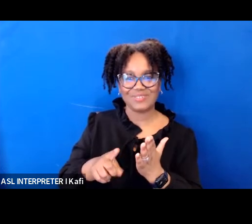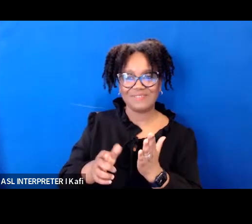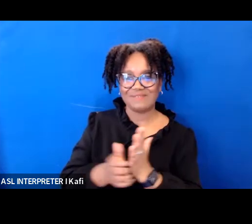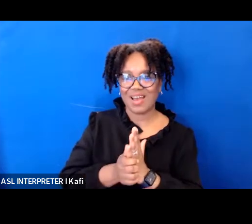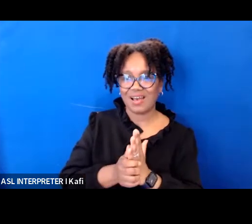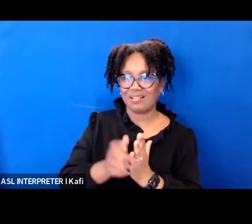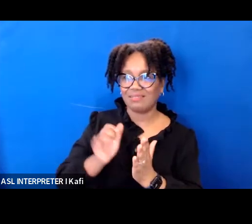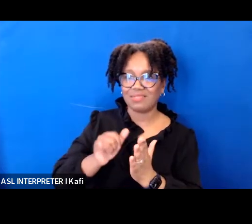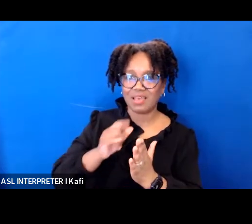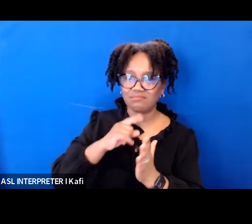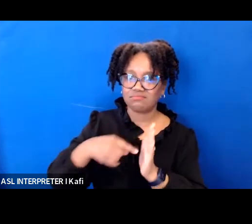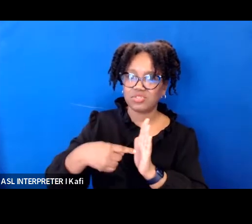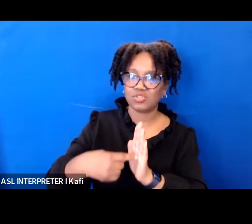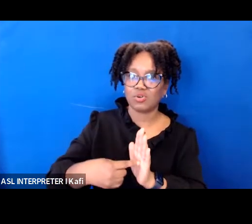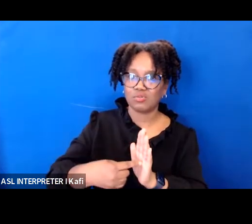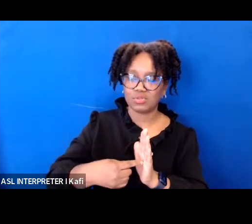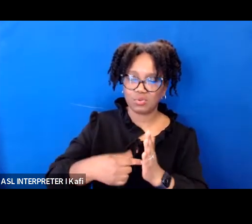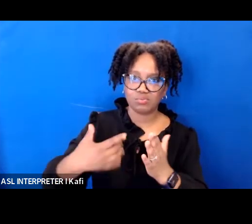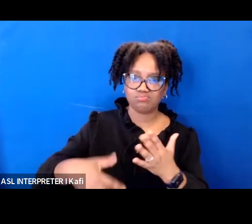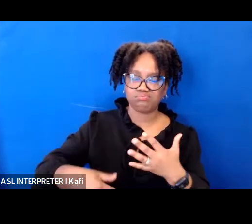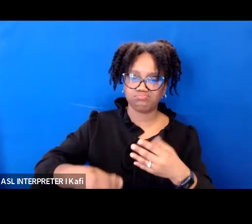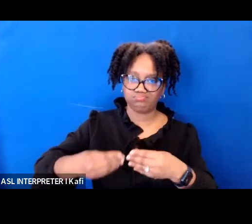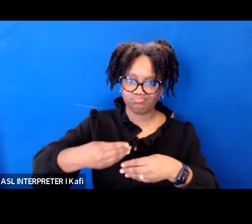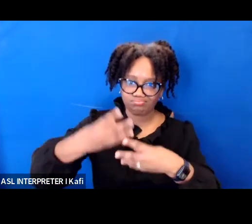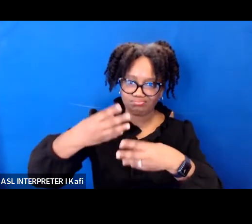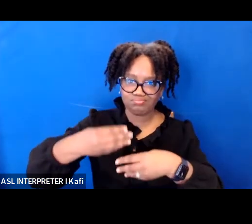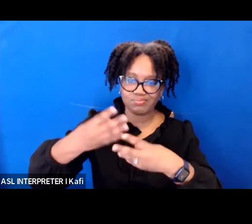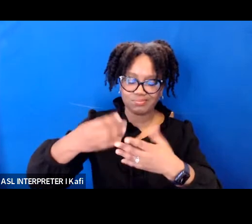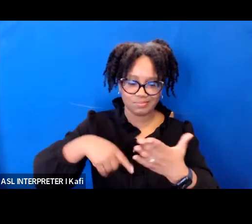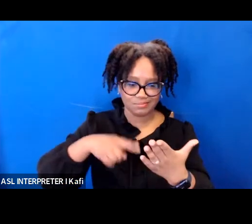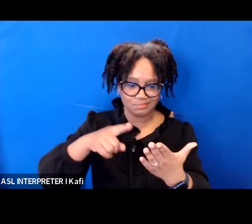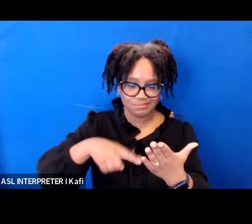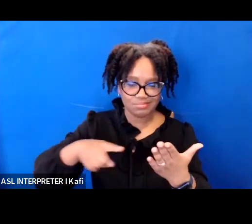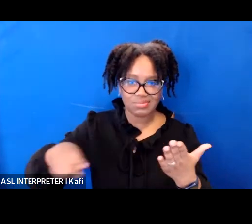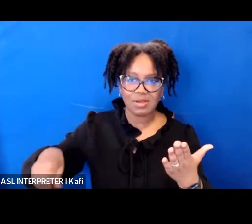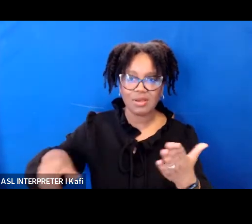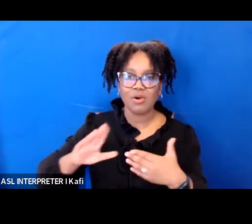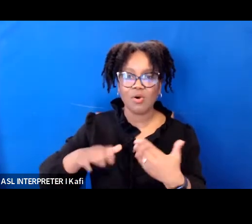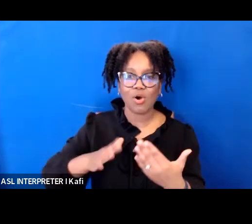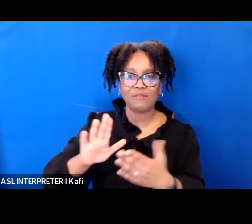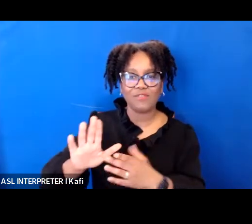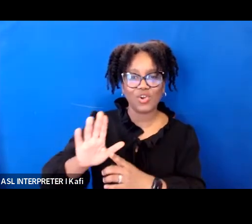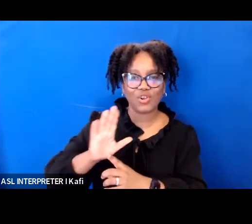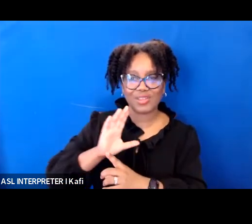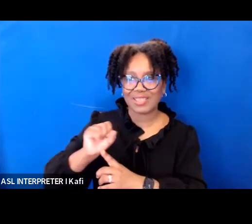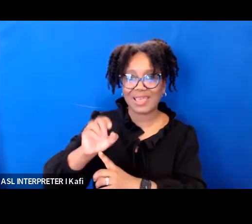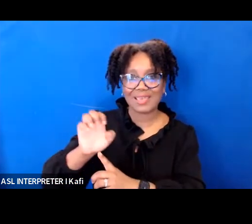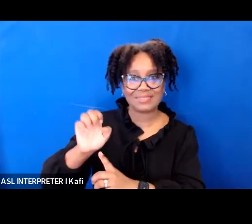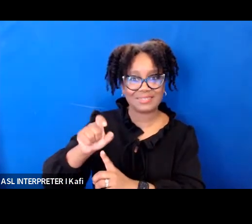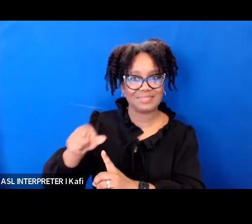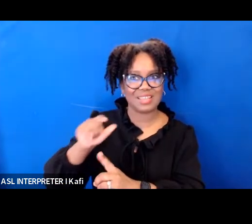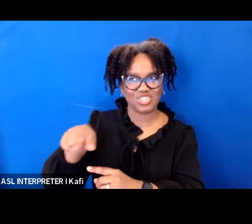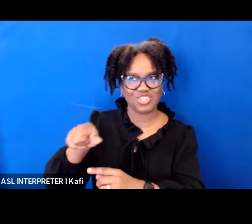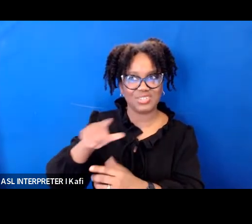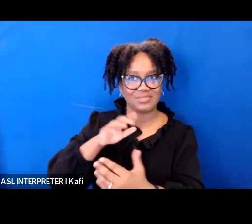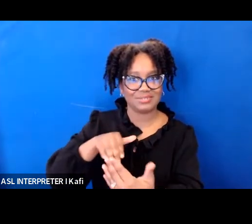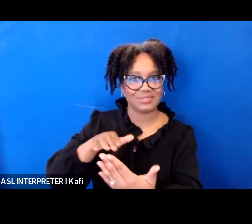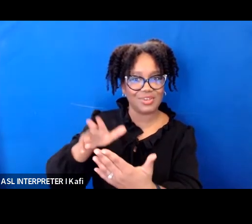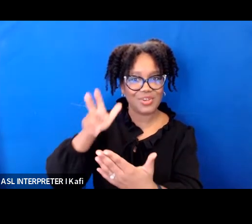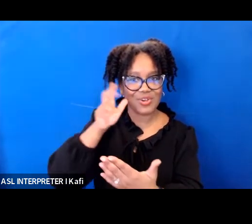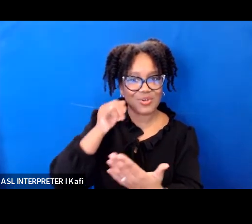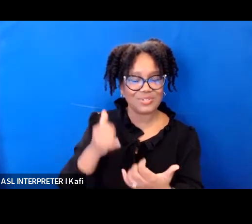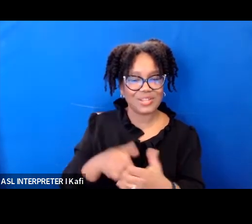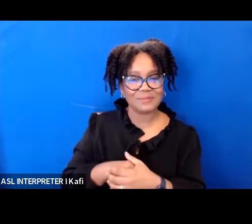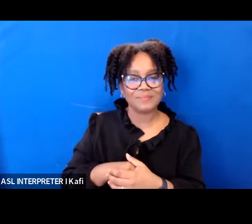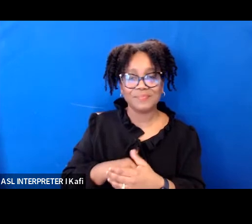she is so we have that material circulating around and everyone is free to share it in the research memo